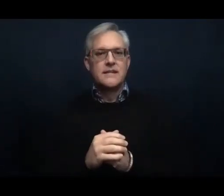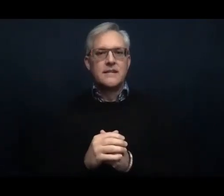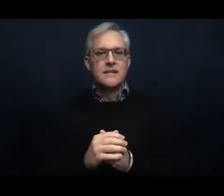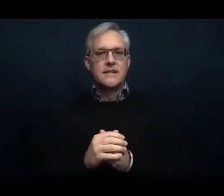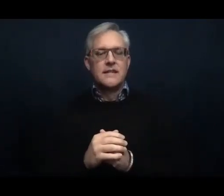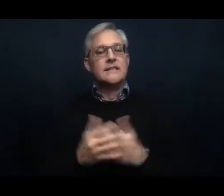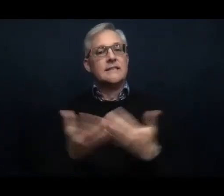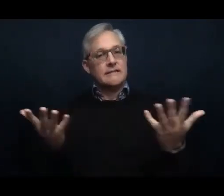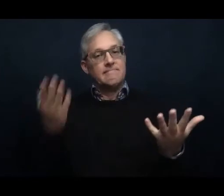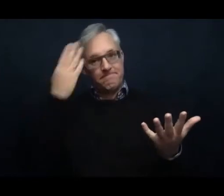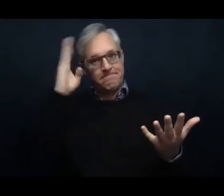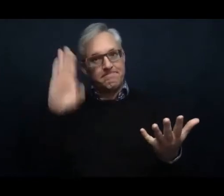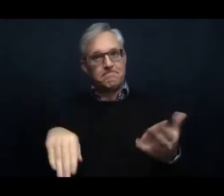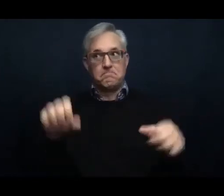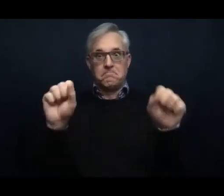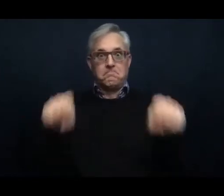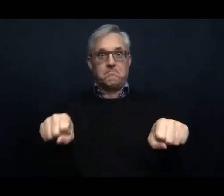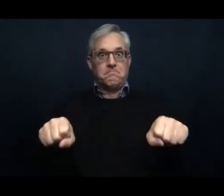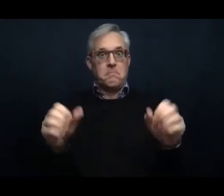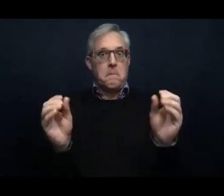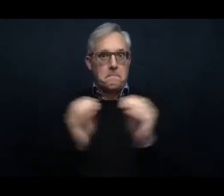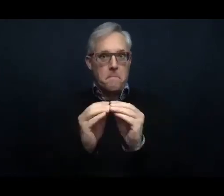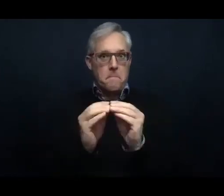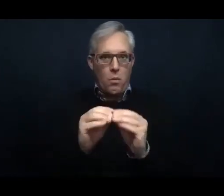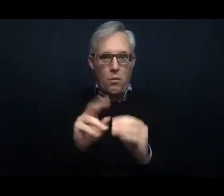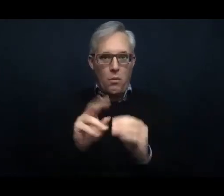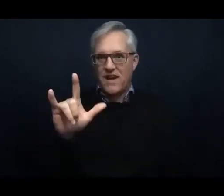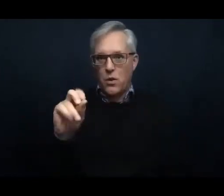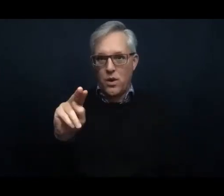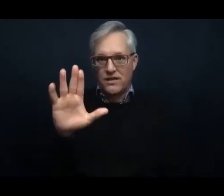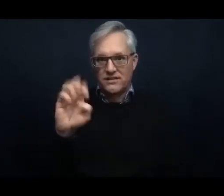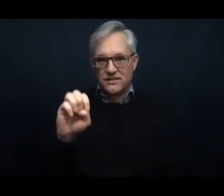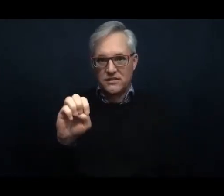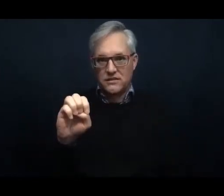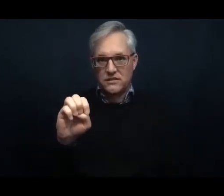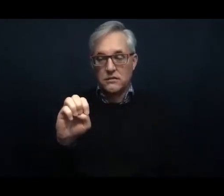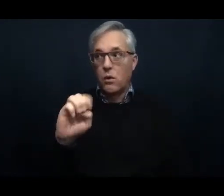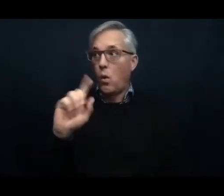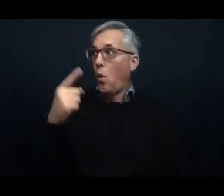and not just in Washington DC, but here in St. Paul.